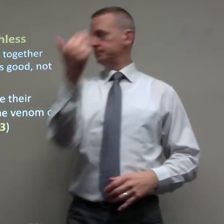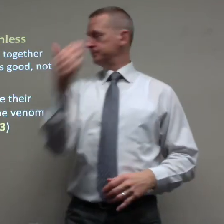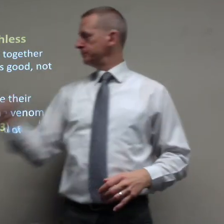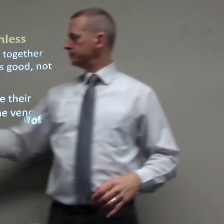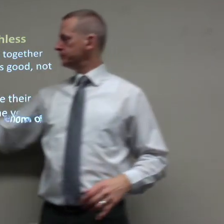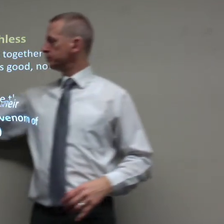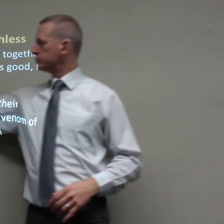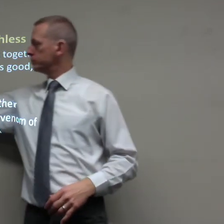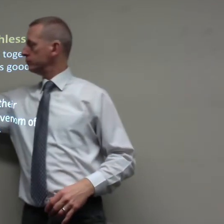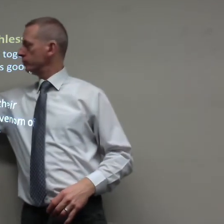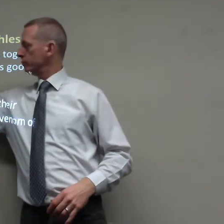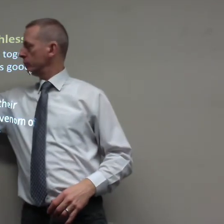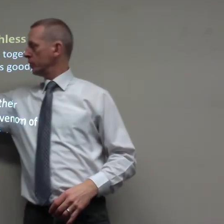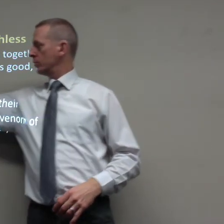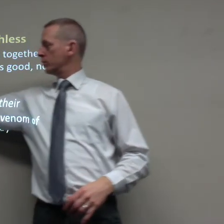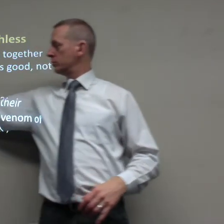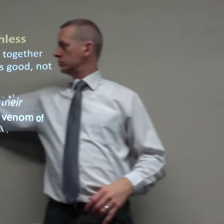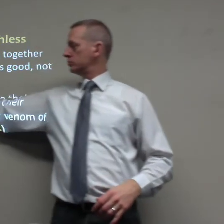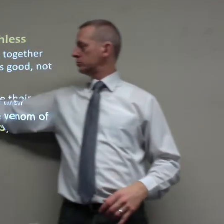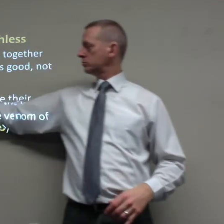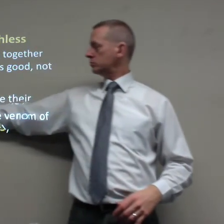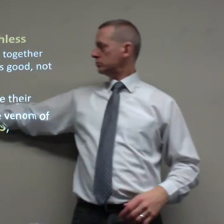chapter 13 says their throat is an open grave